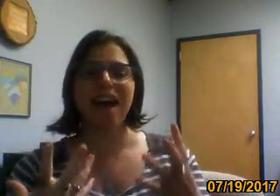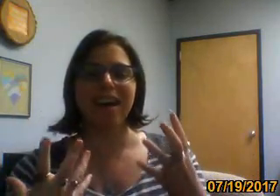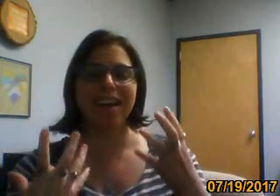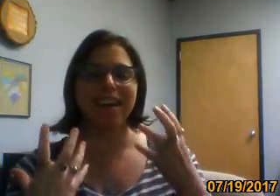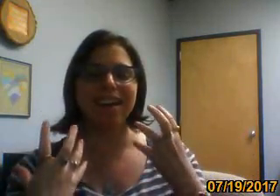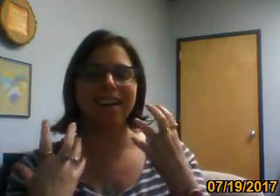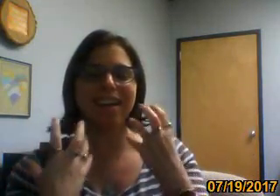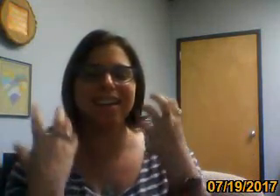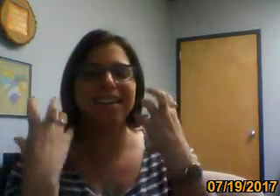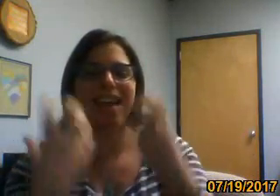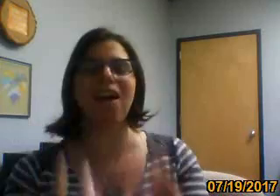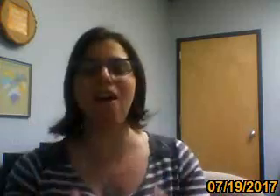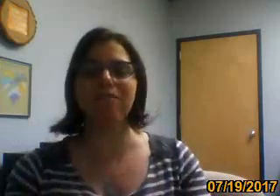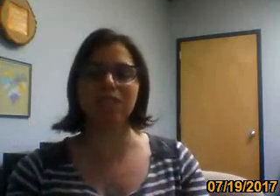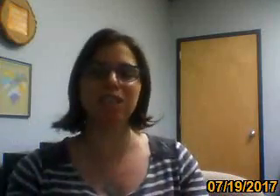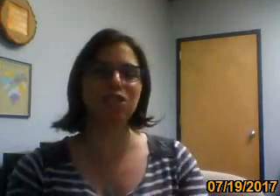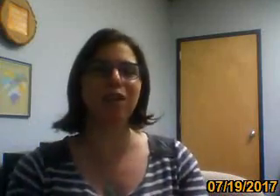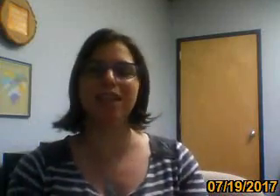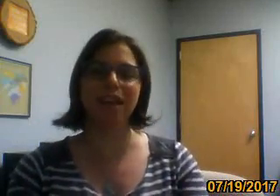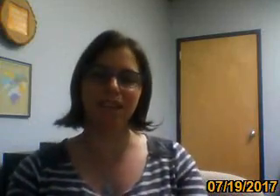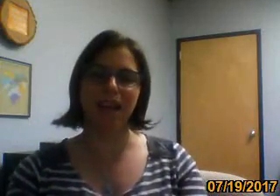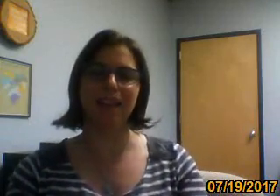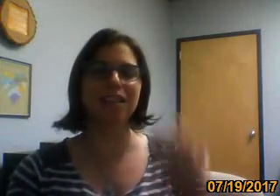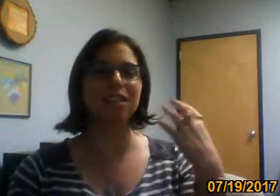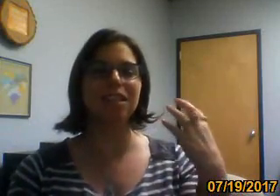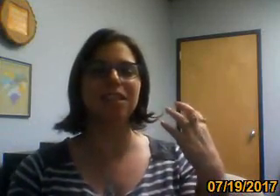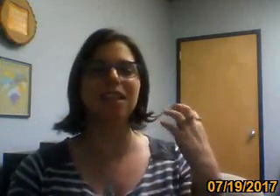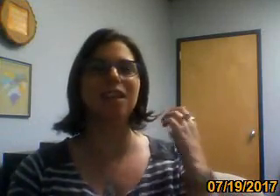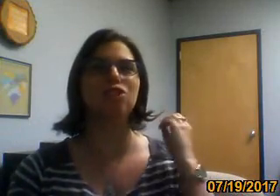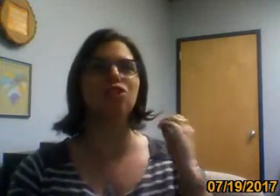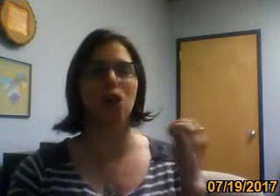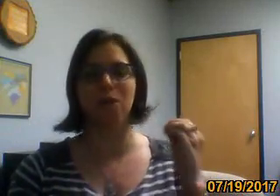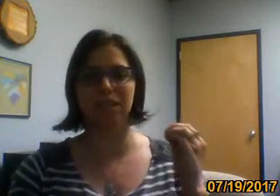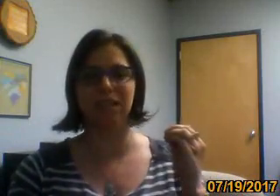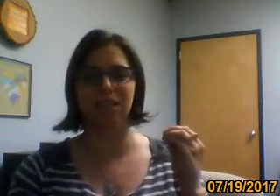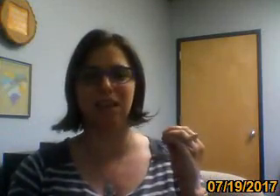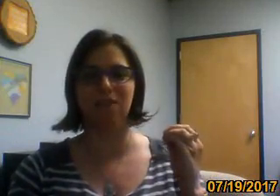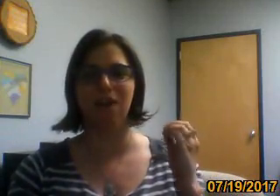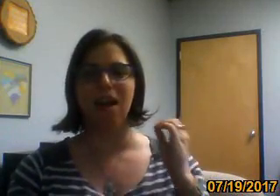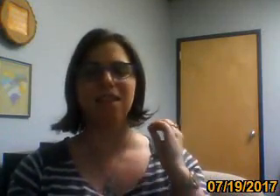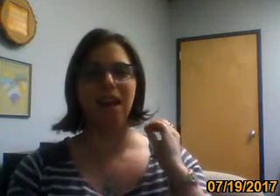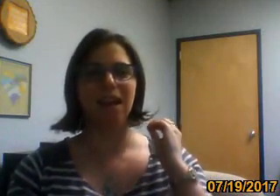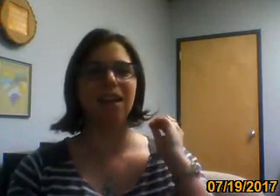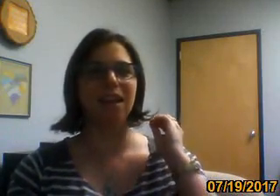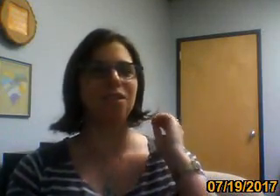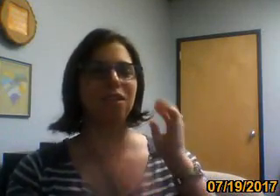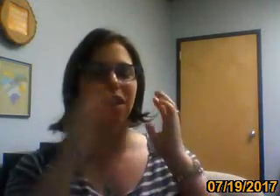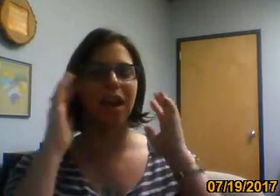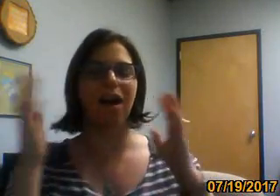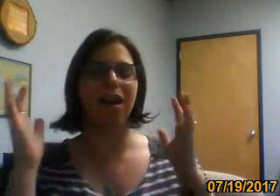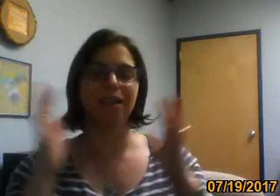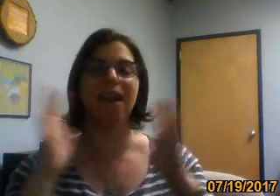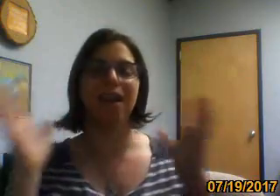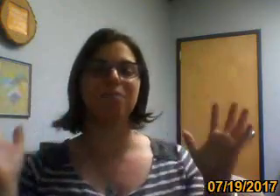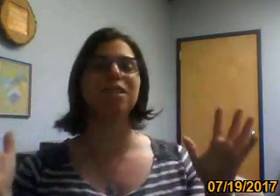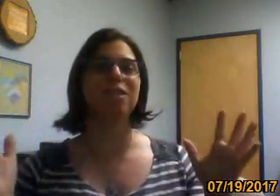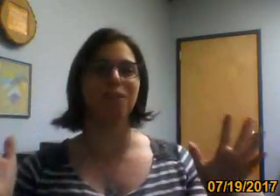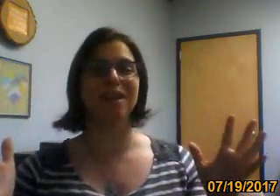that conversation right there? And then that's, it's, it's so insensitive that it, it like, again, I'm still